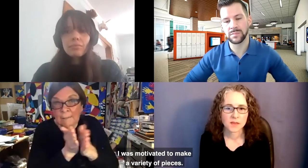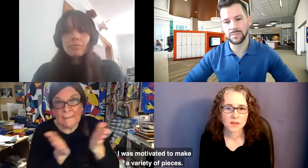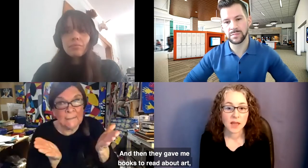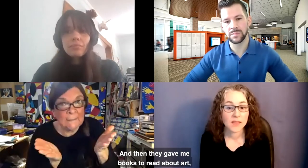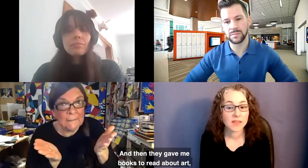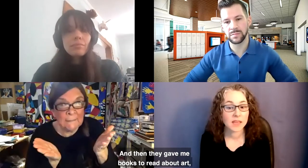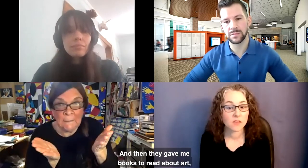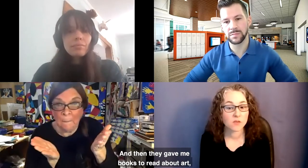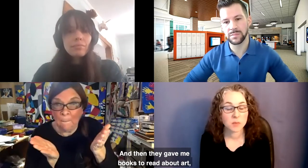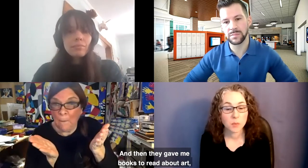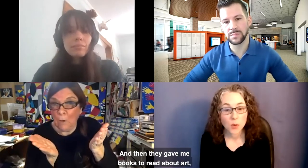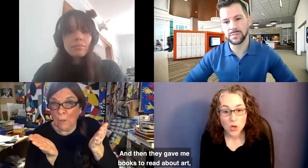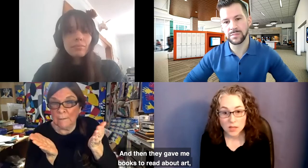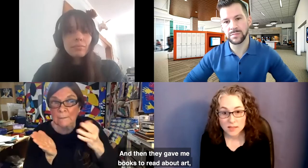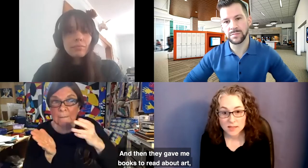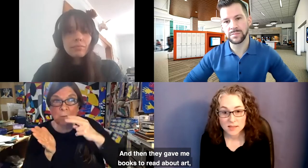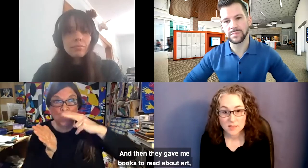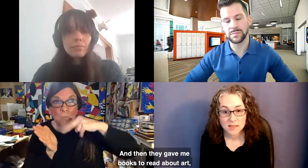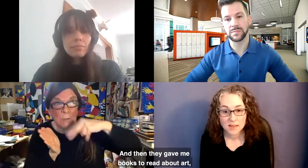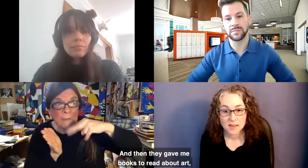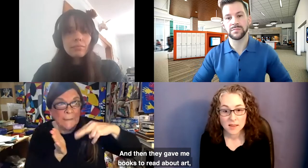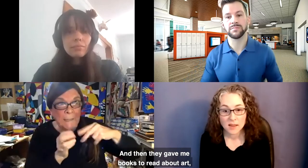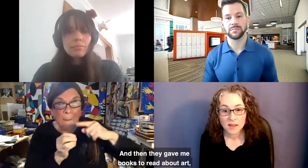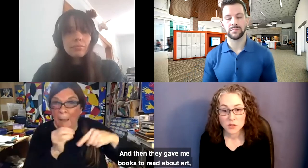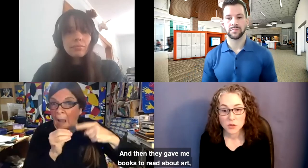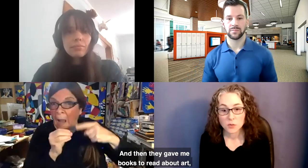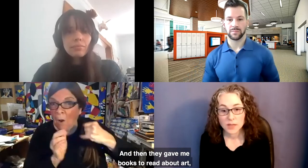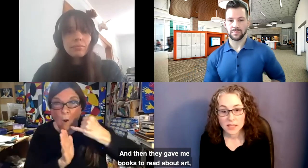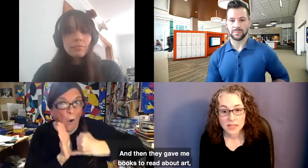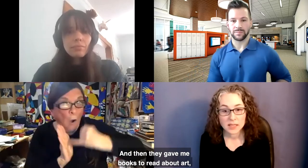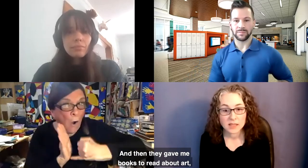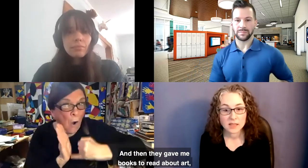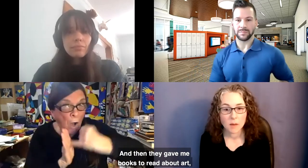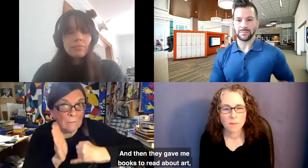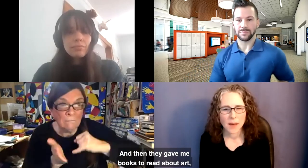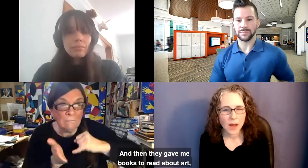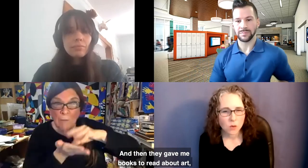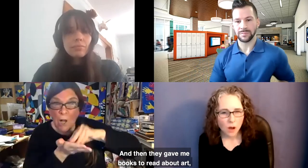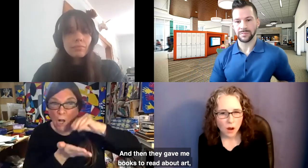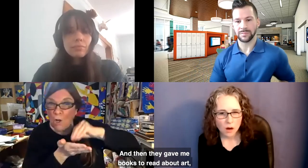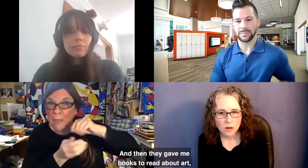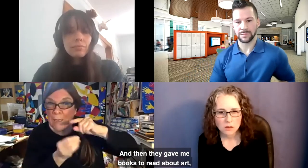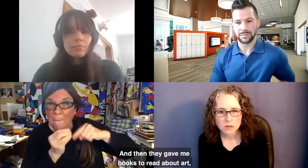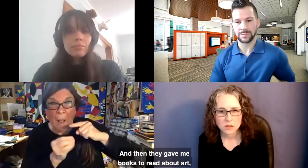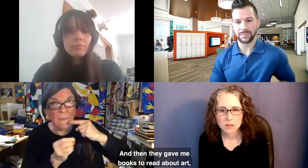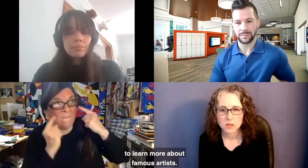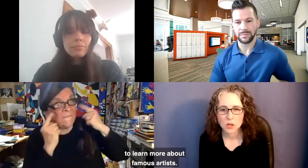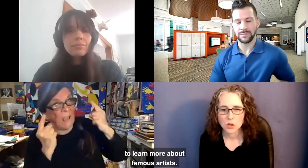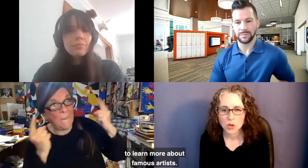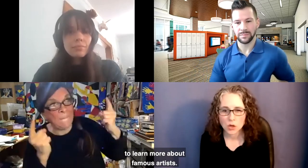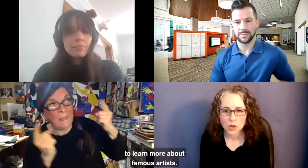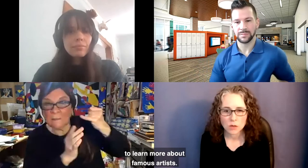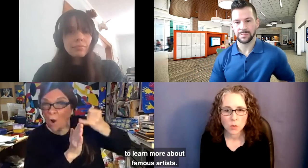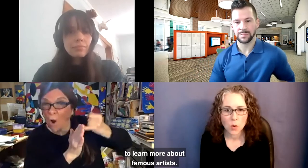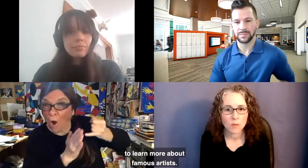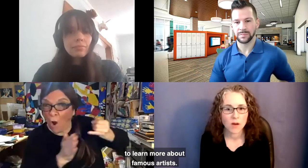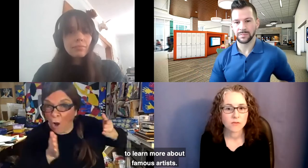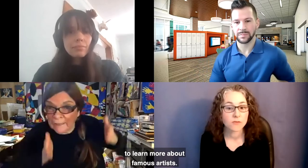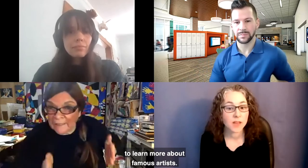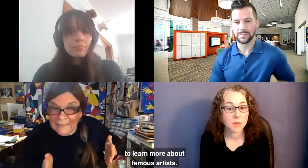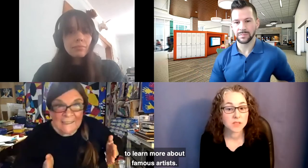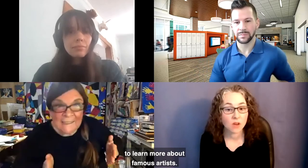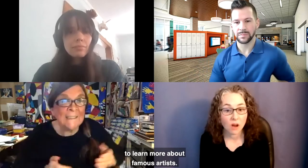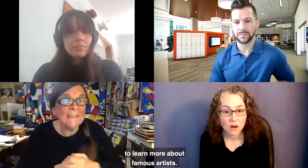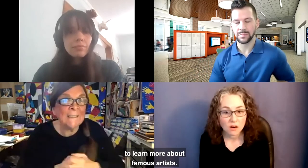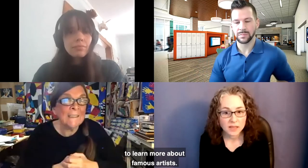And then they gave me books to read about art, to learn more about